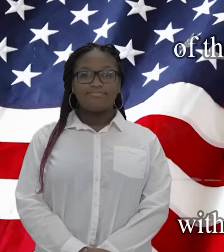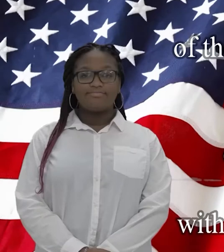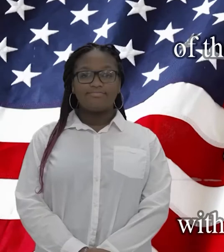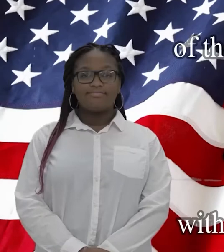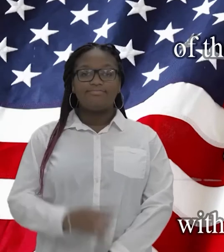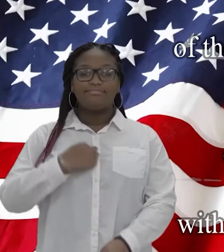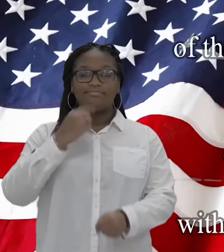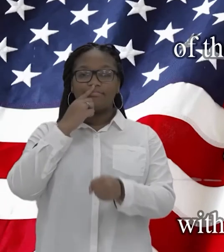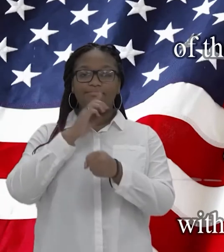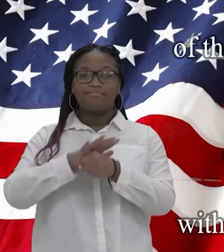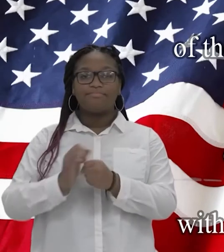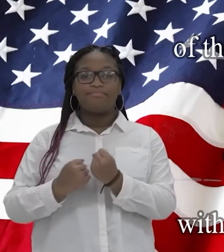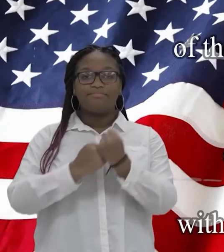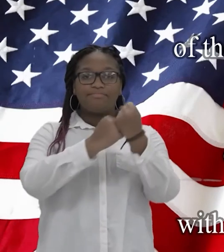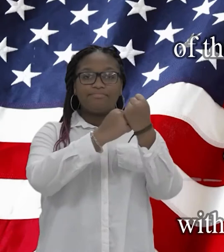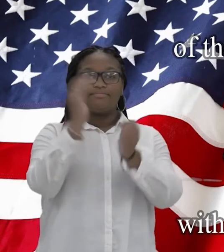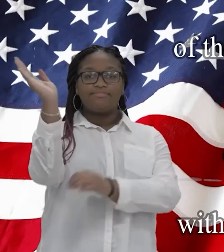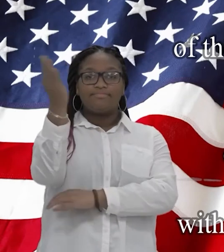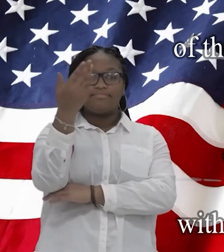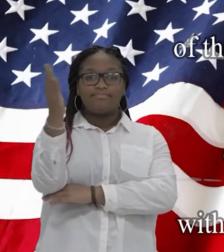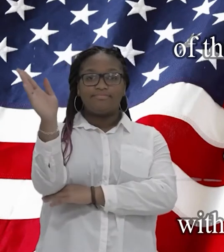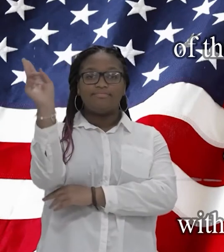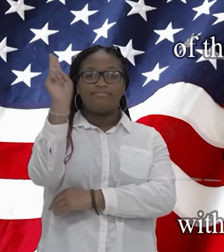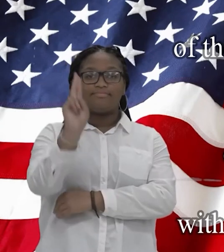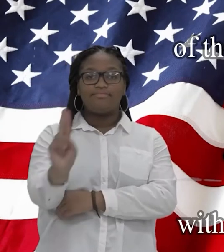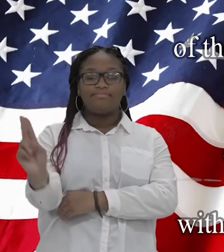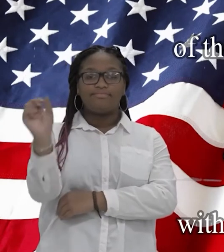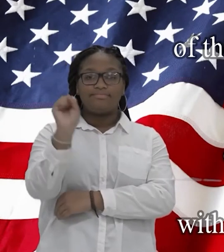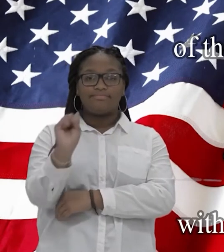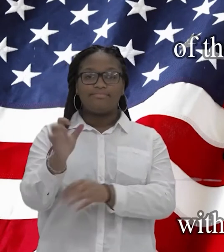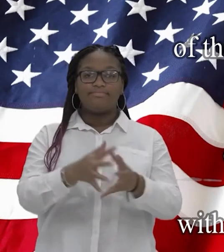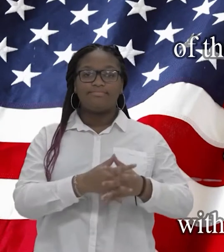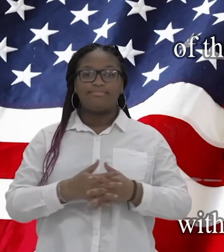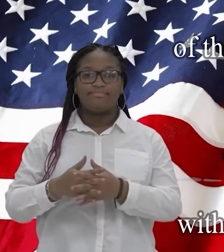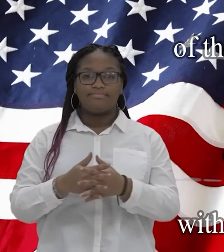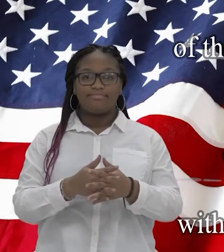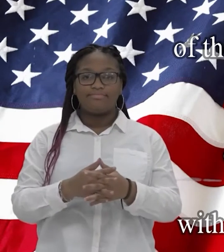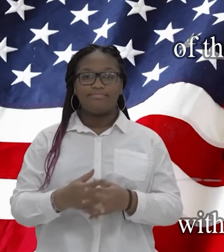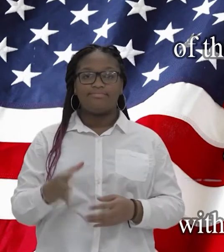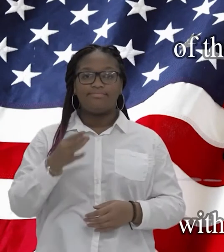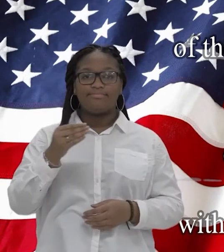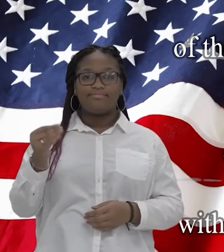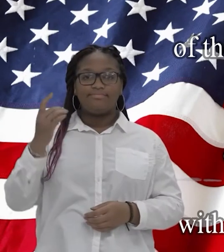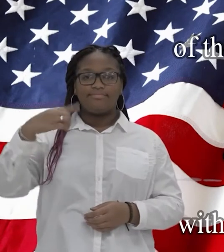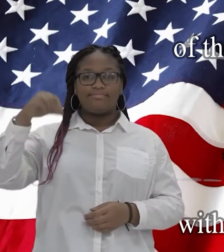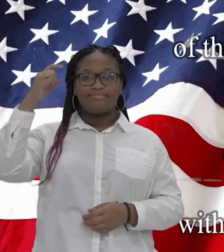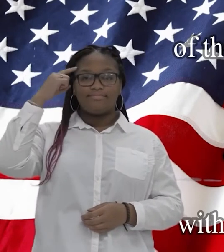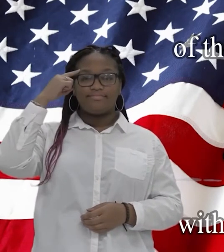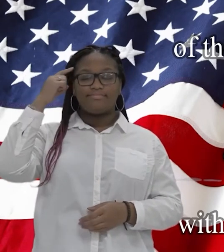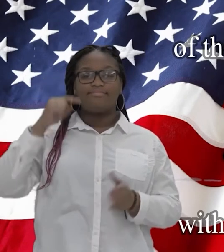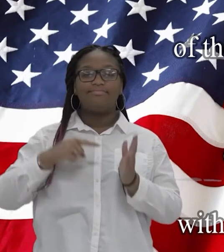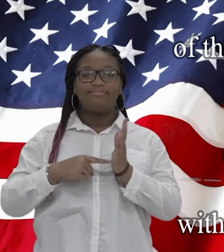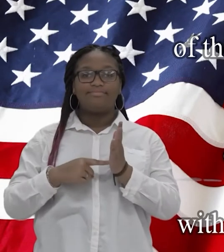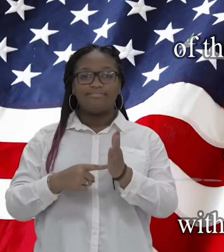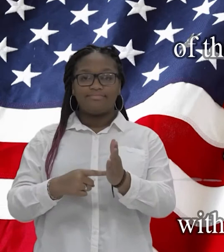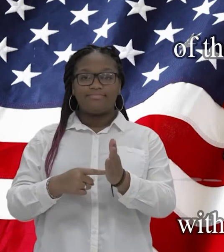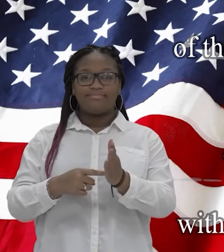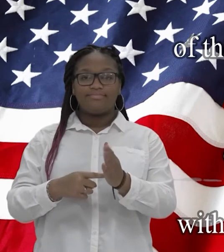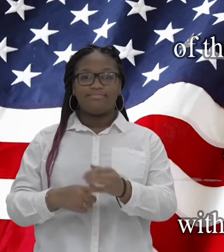i pledge allegiance to the flag of the united states of america and to the republic for which it stands